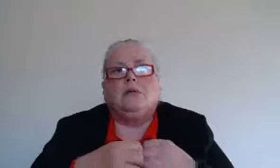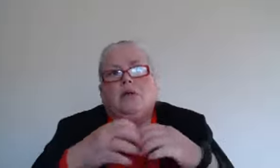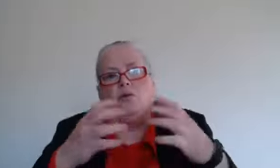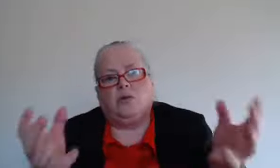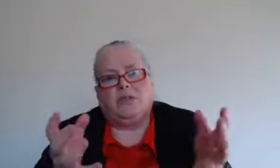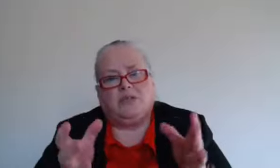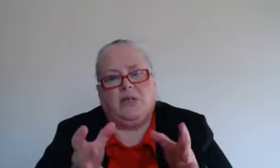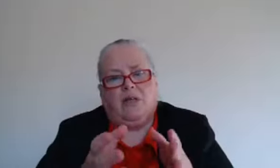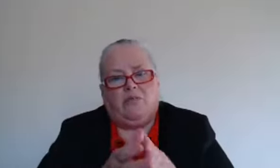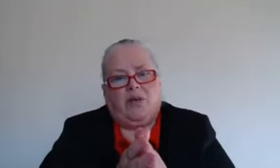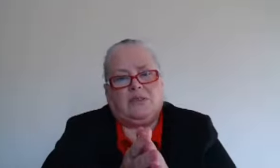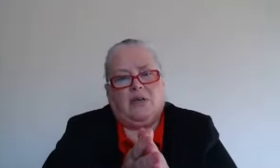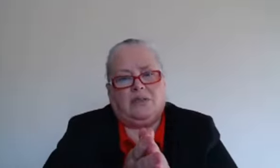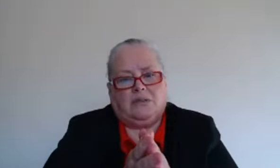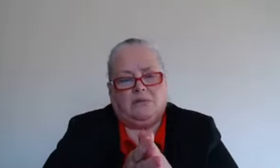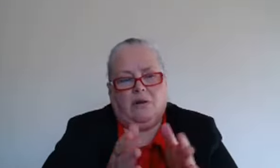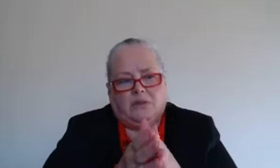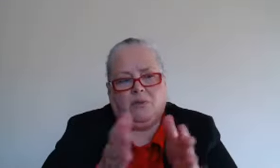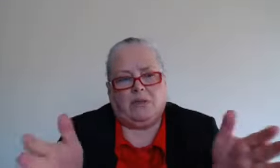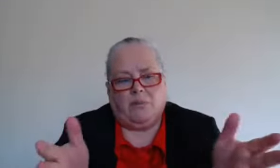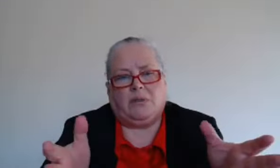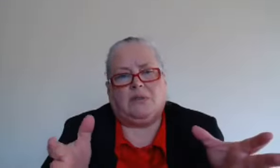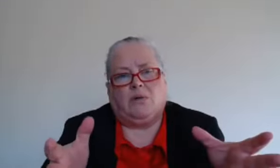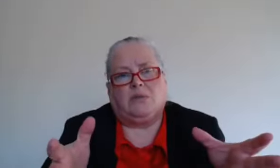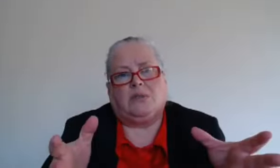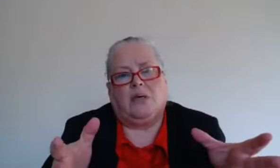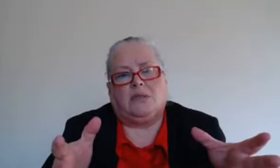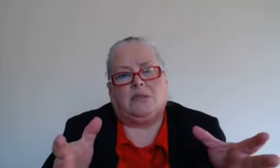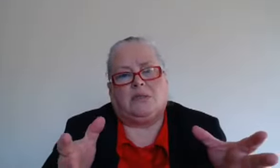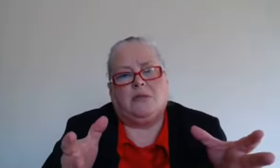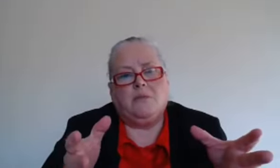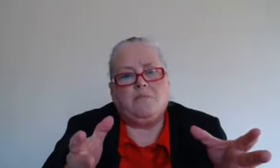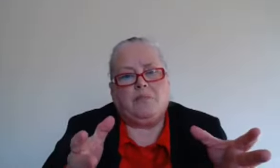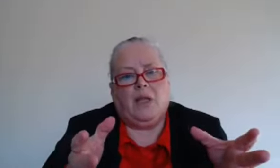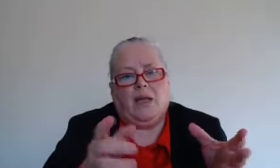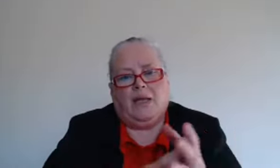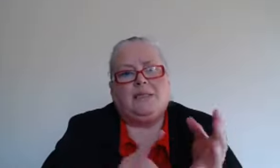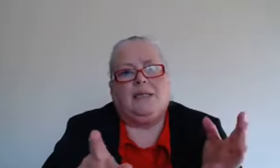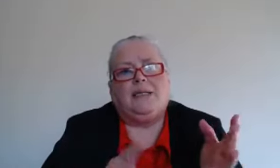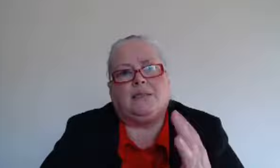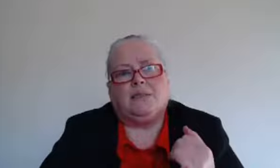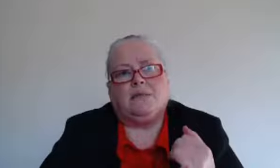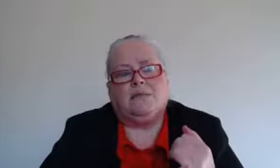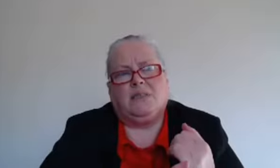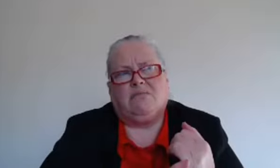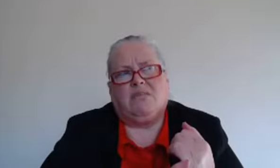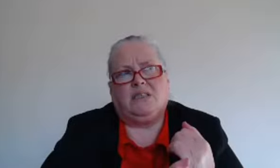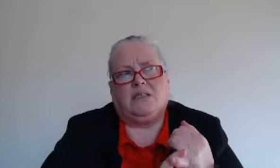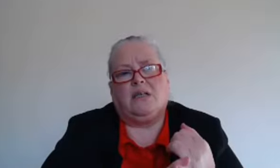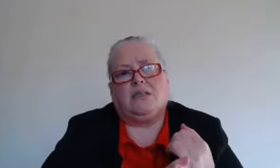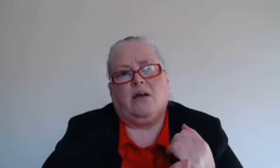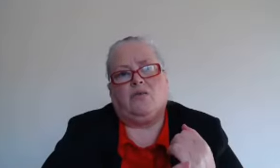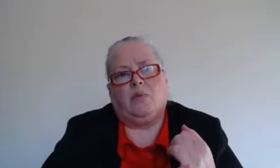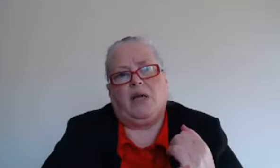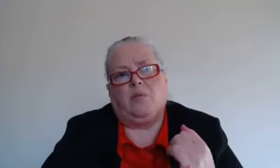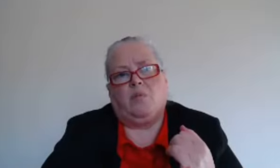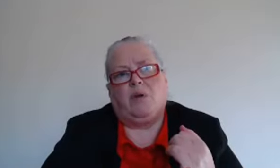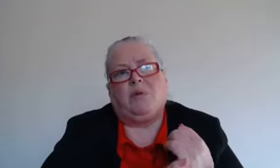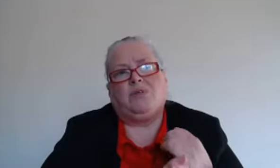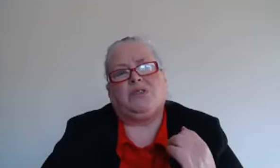another question then you have to ask us also ask about that those things is can I delete it is it is it not serving me anymore maybe I'm just